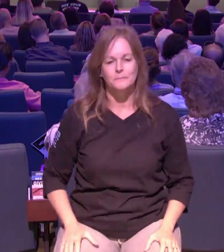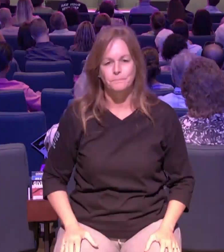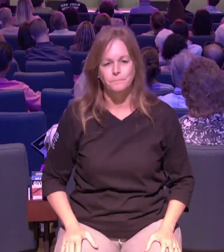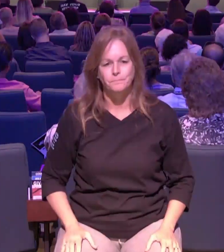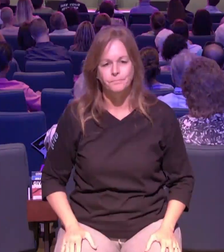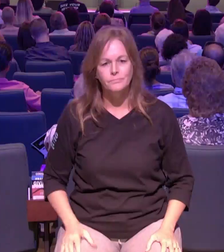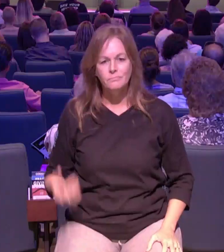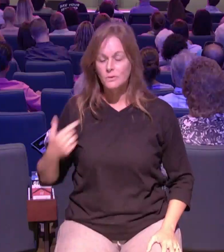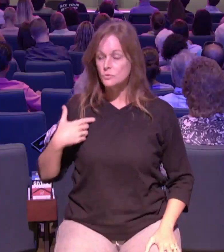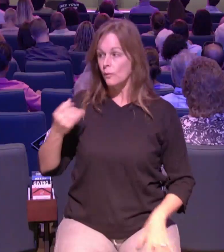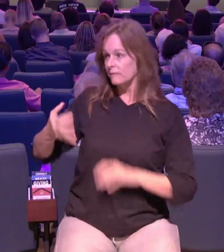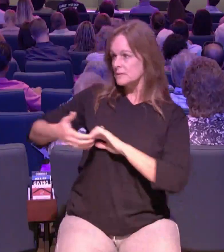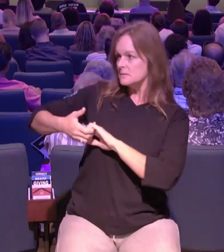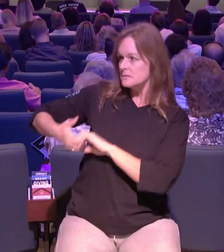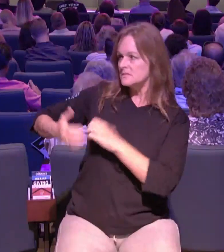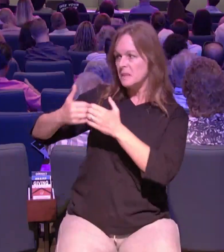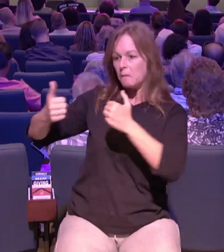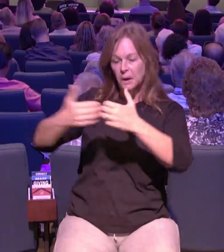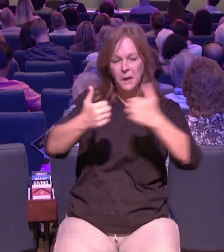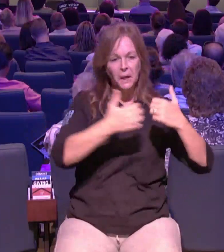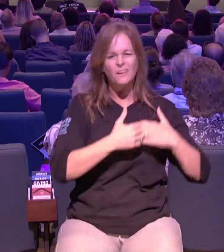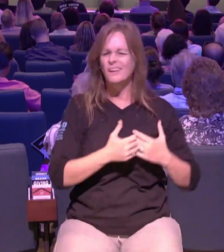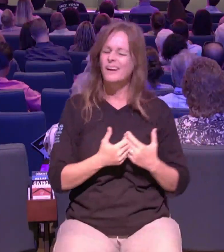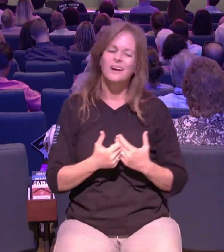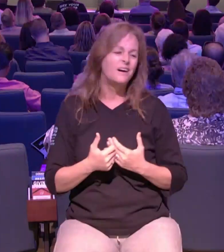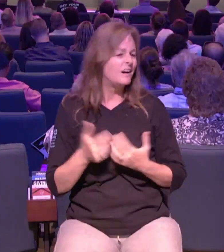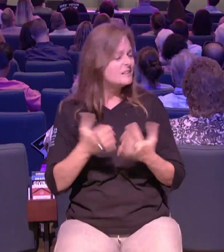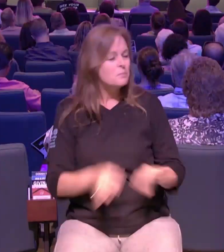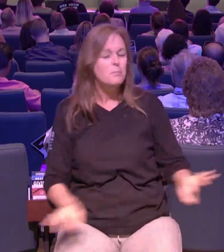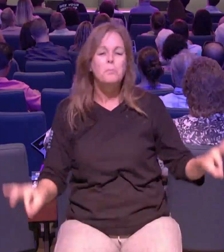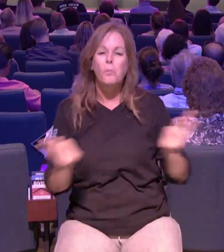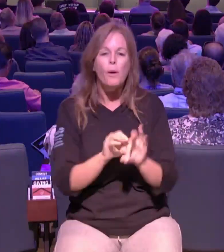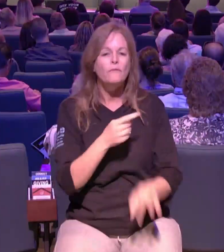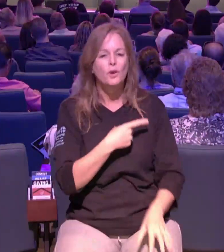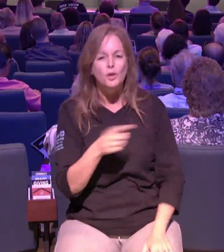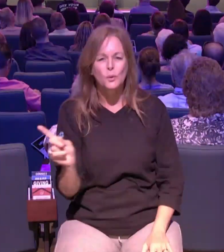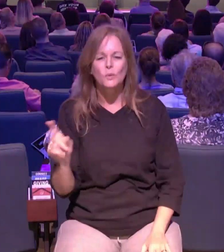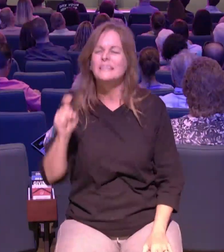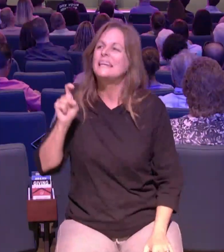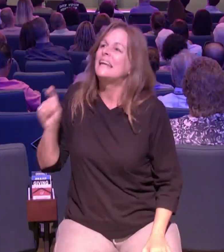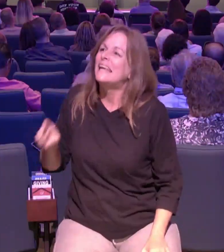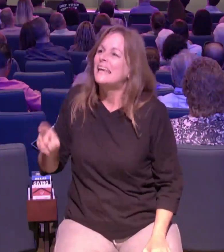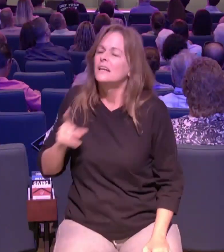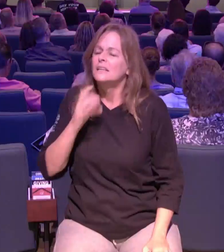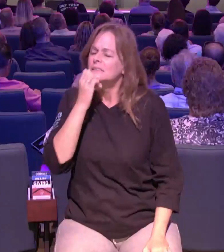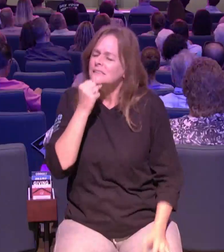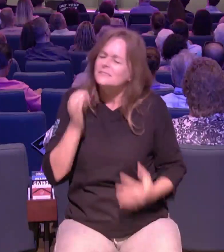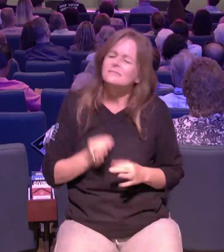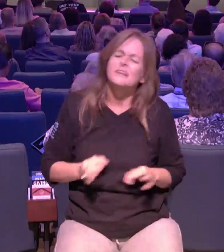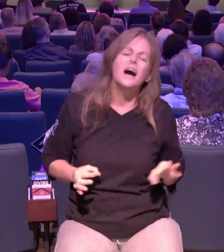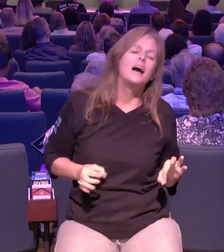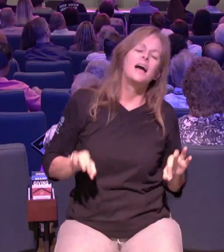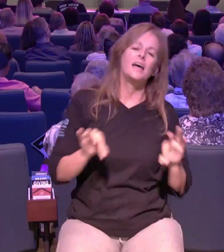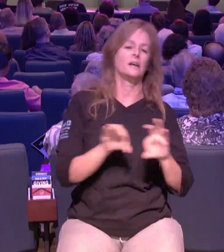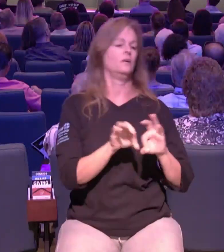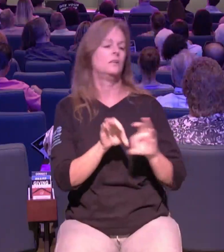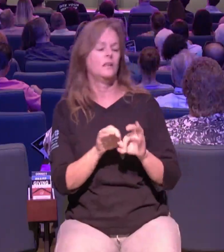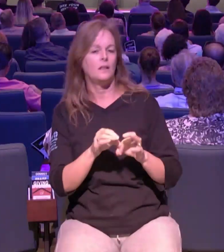today i want you to understand you are a necessary which means needed vital important part of the body of christ